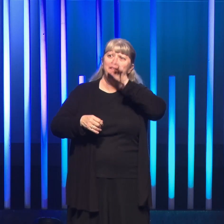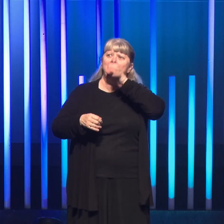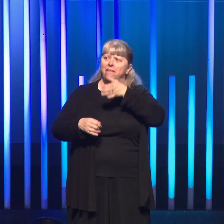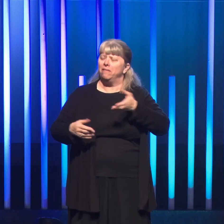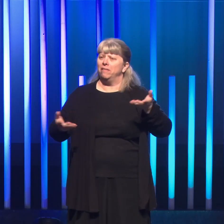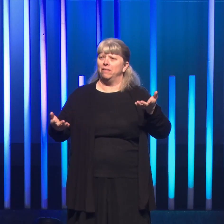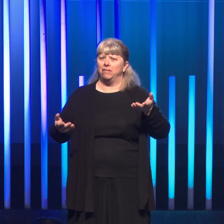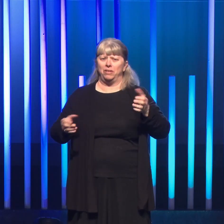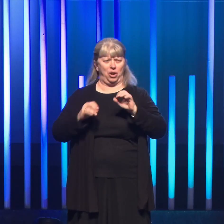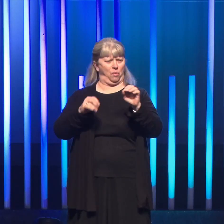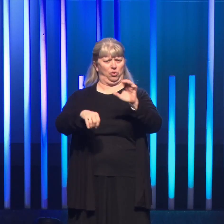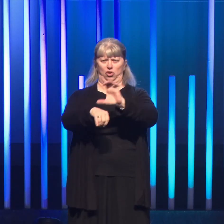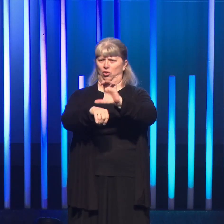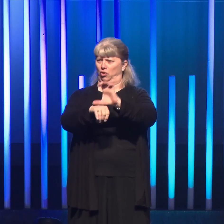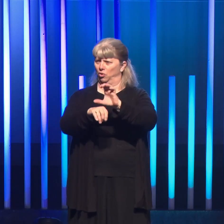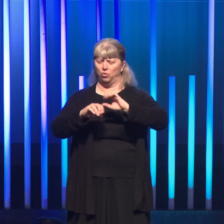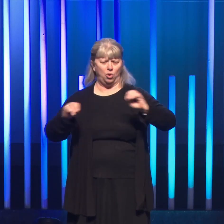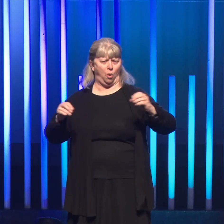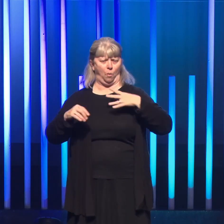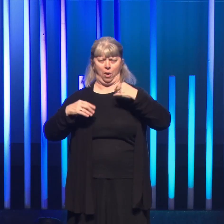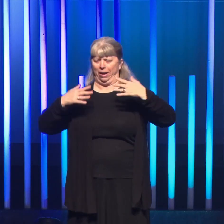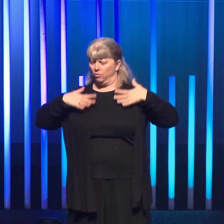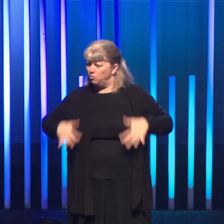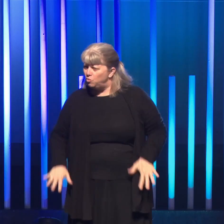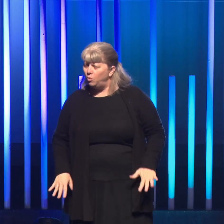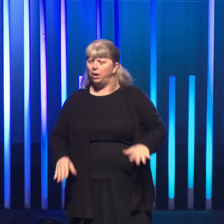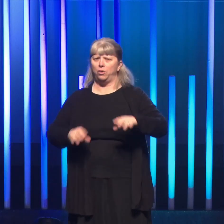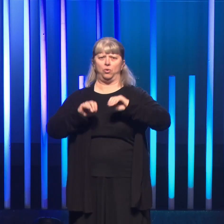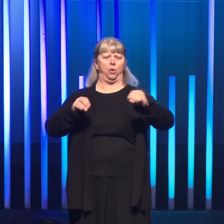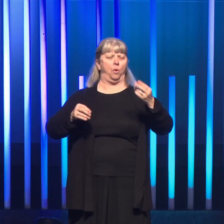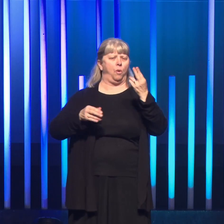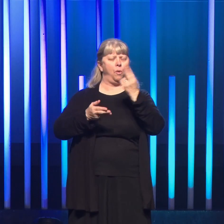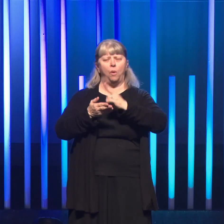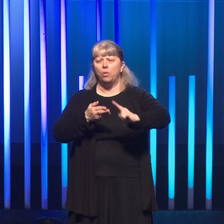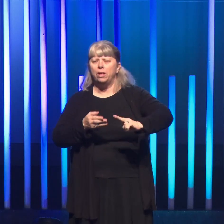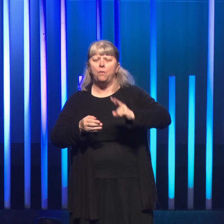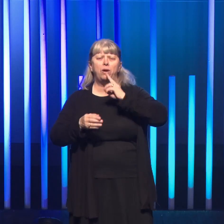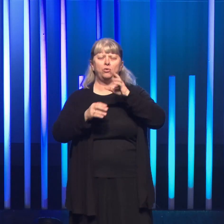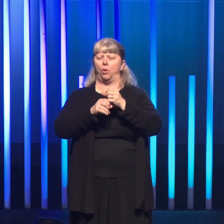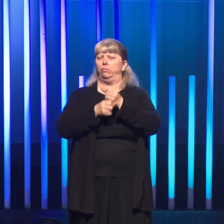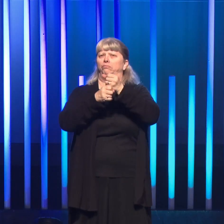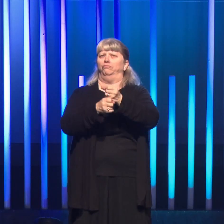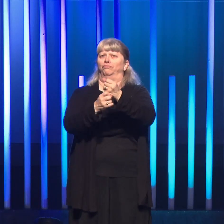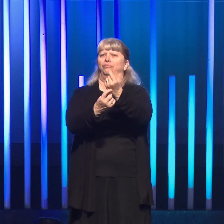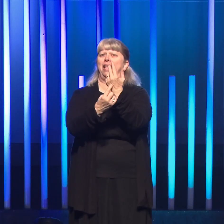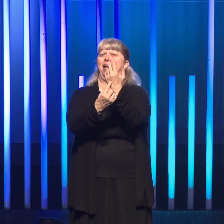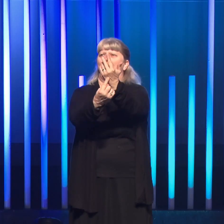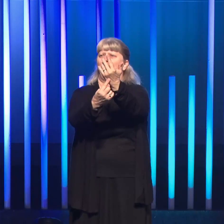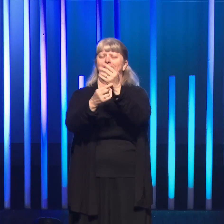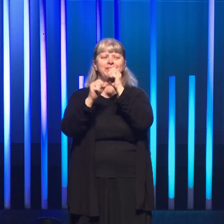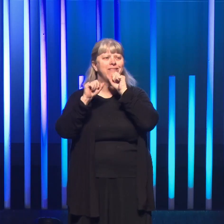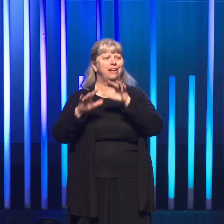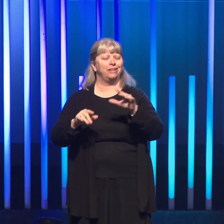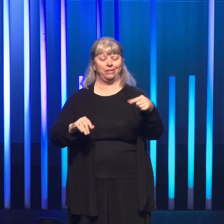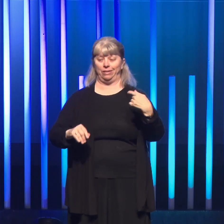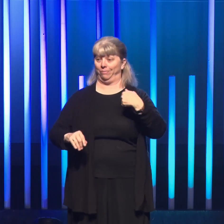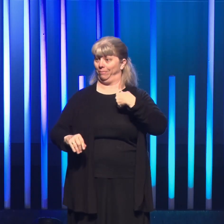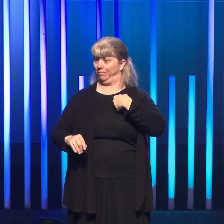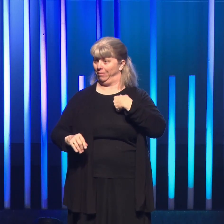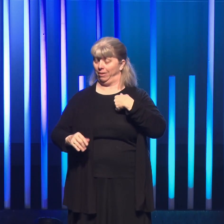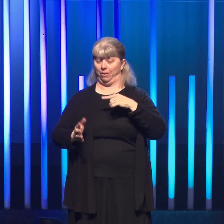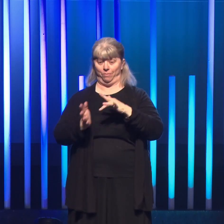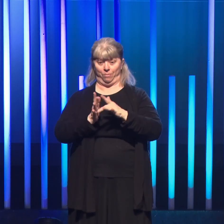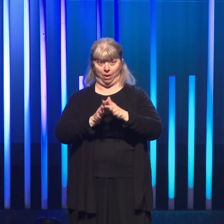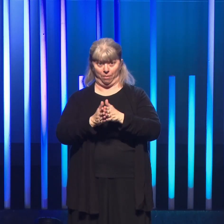No church, no white robe, no holy water, no candle, no nothing. Just me, my